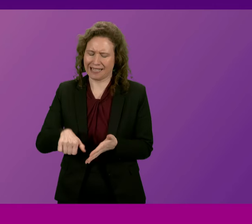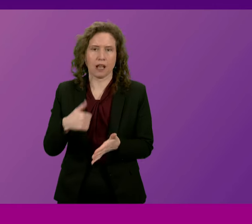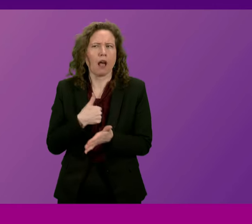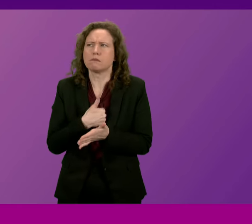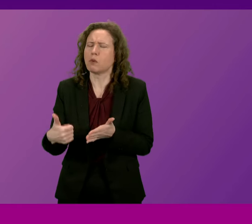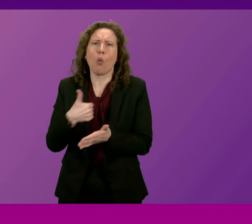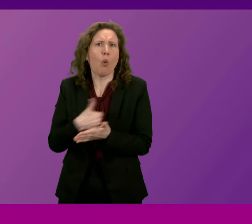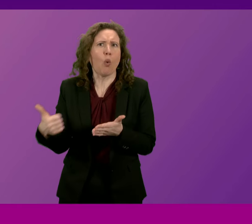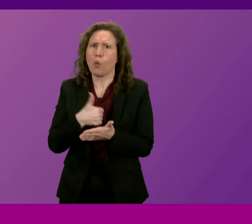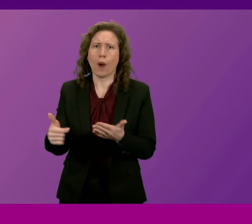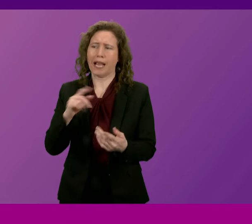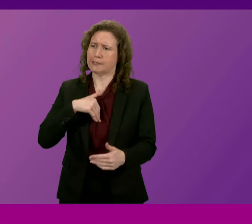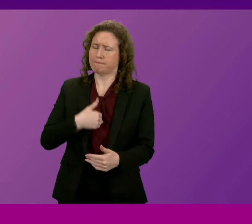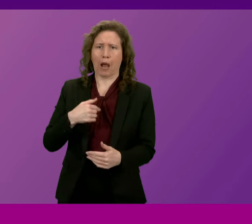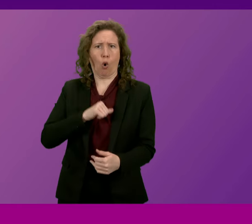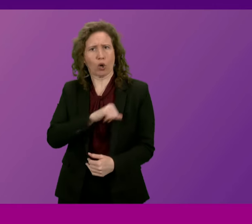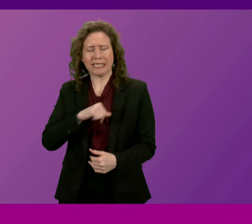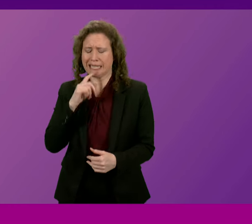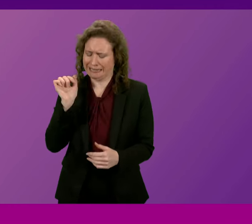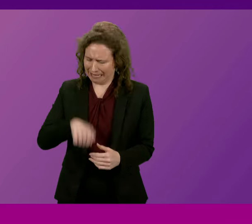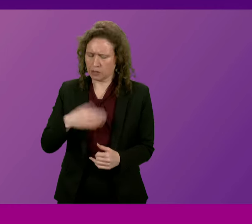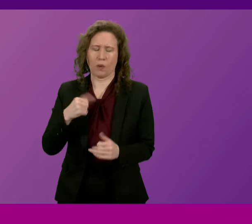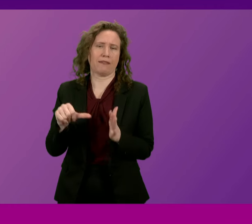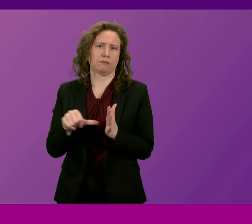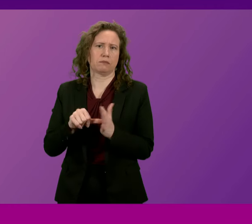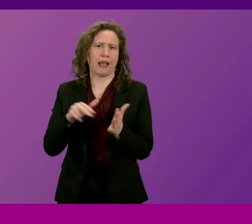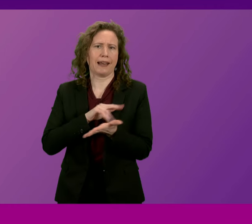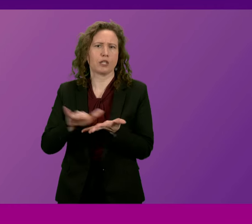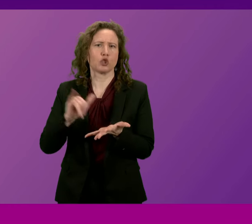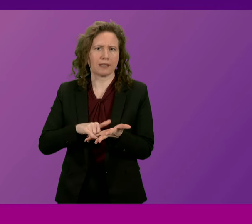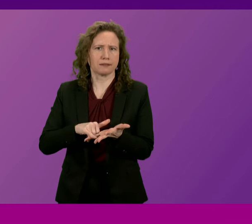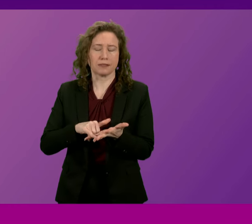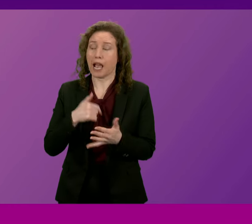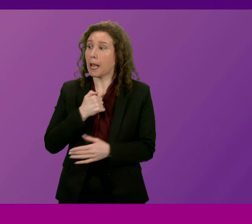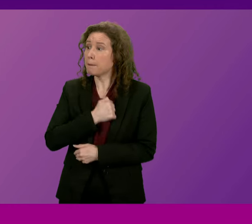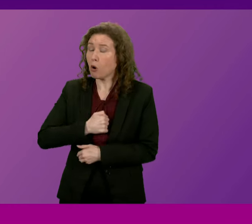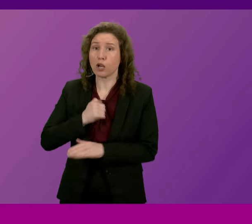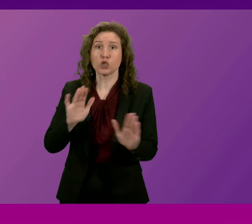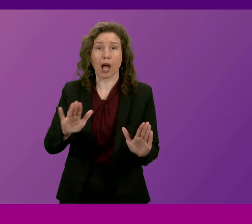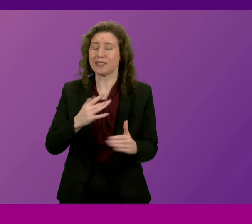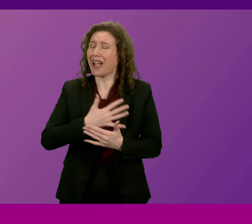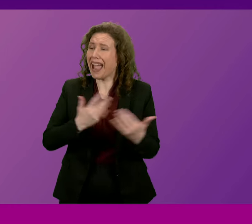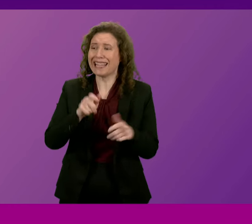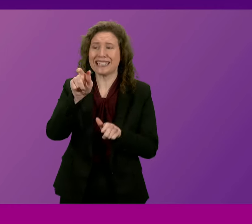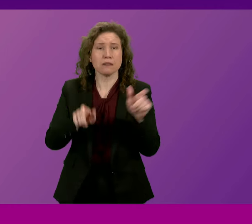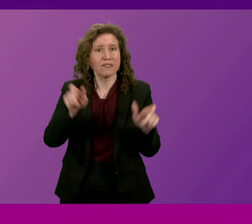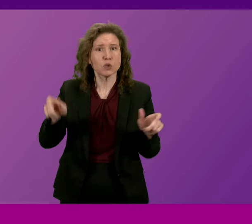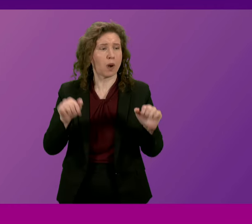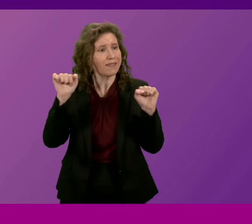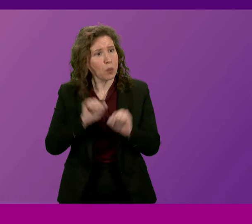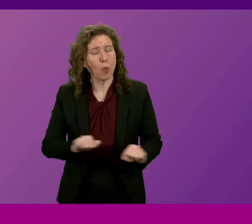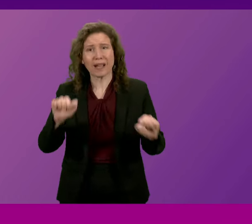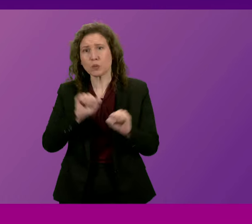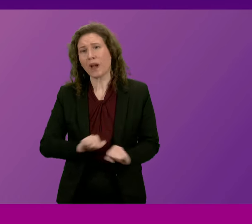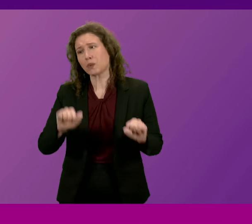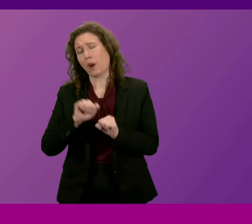every occasion that members come forward with their points. And I apologise for any individual who waits longer than they